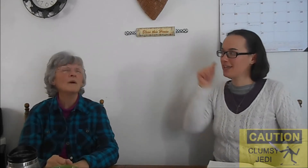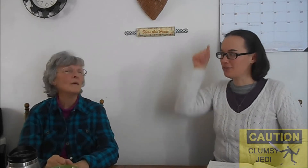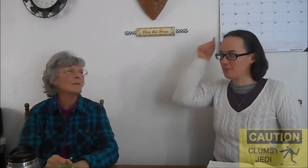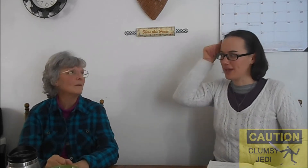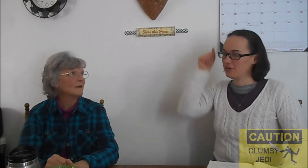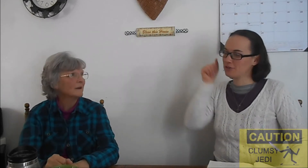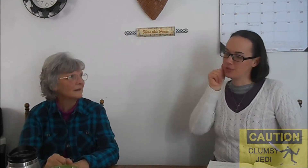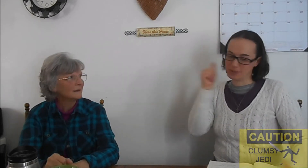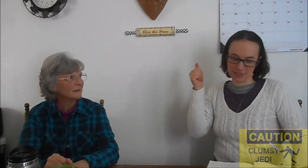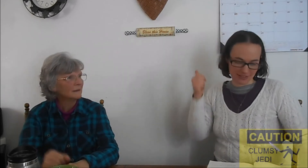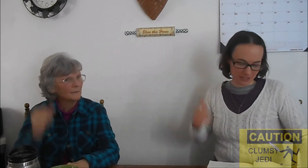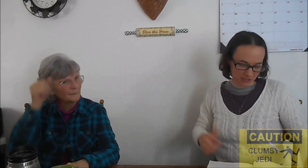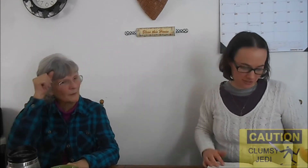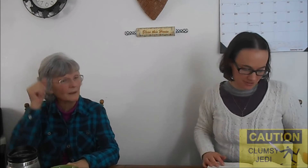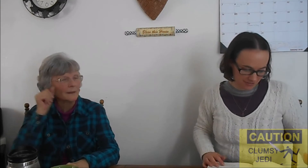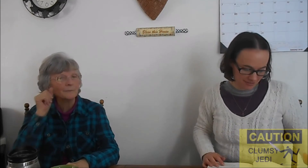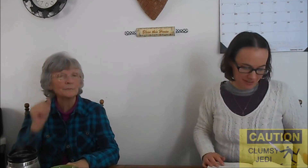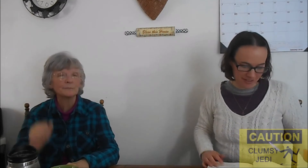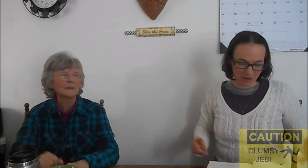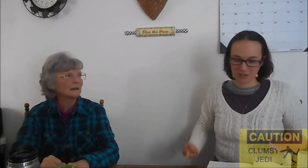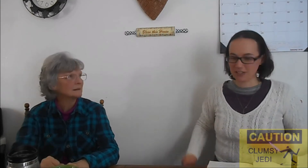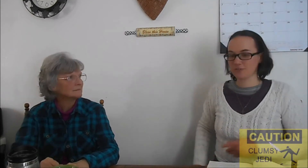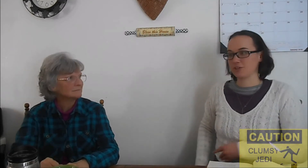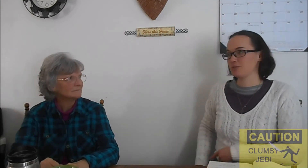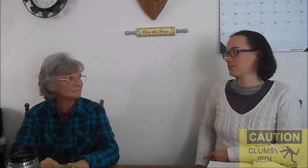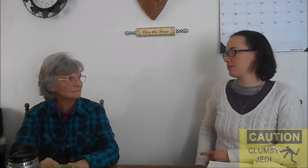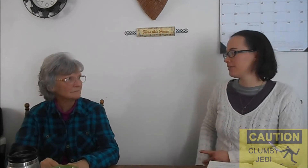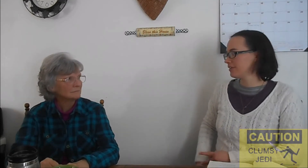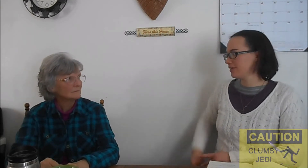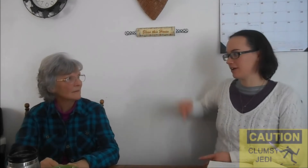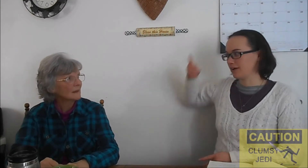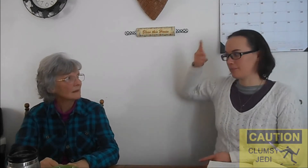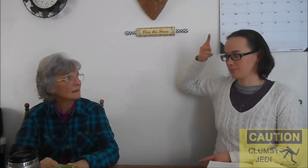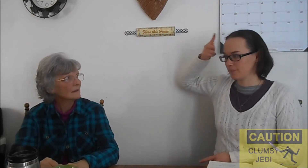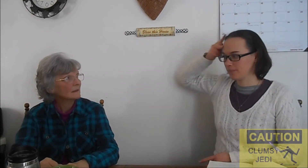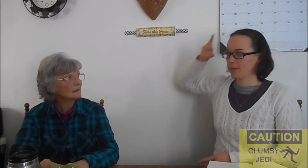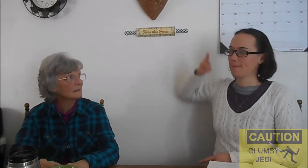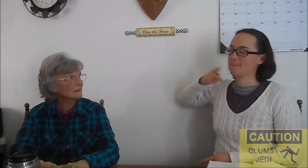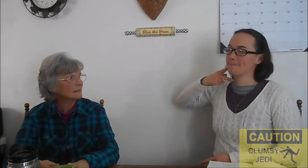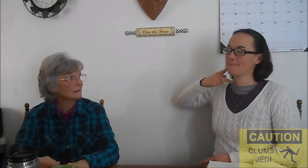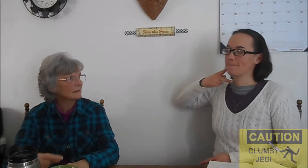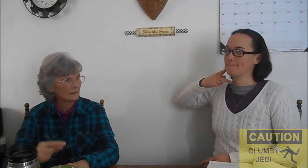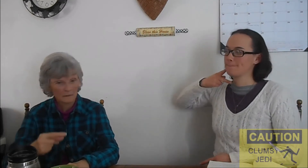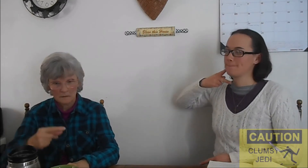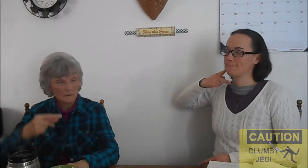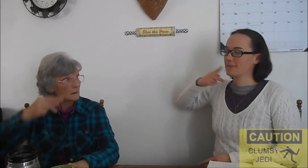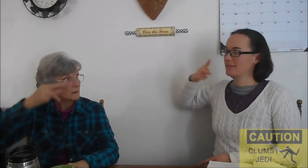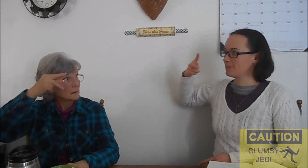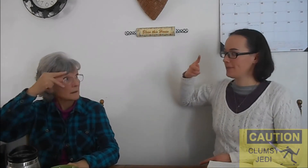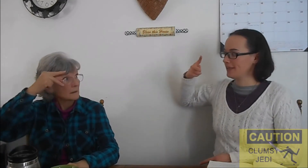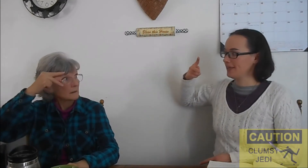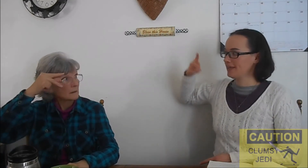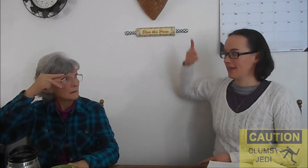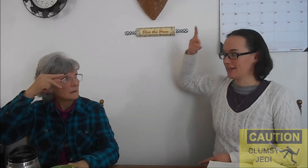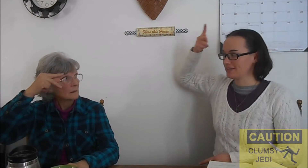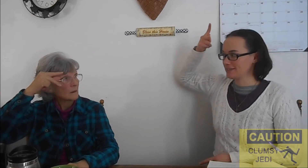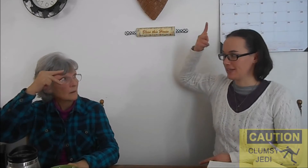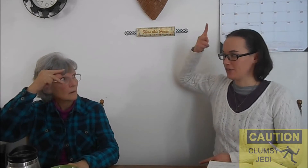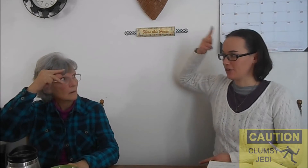Either a man or a woman, it's an adult. It's hardly ever used though. Oh. It's a P and it's either...